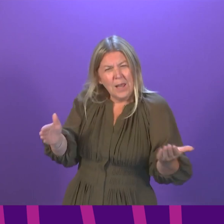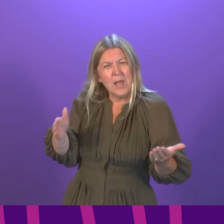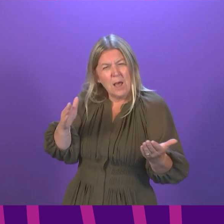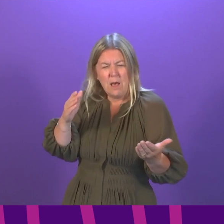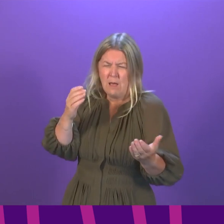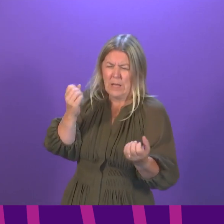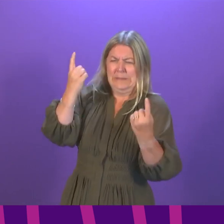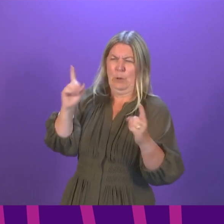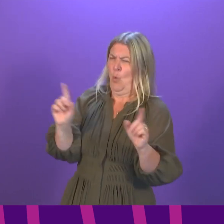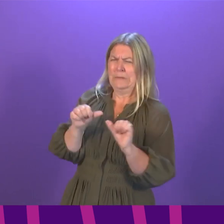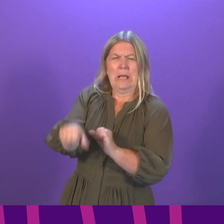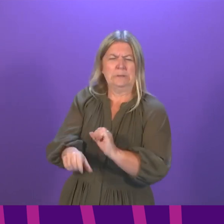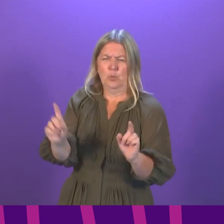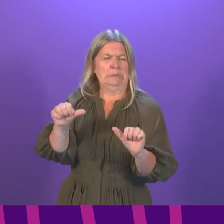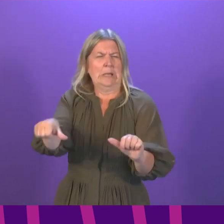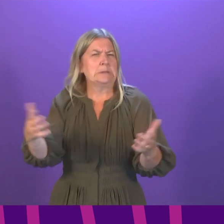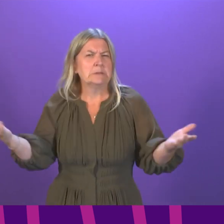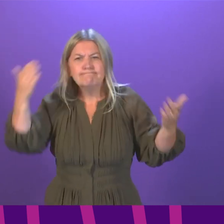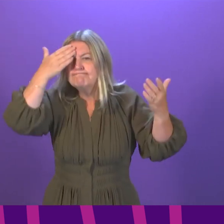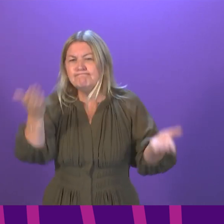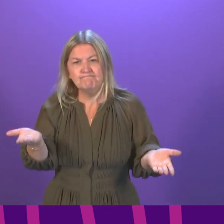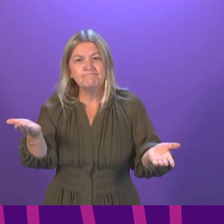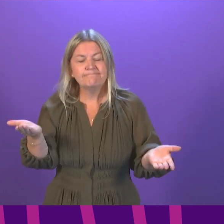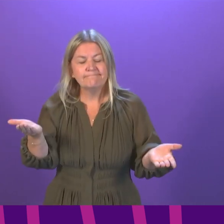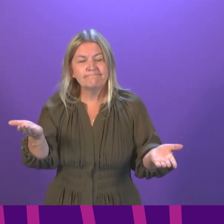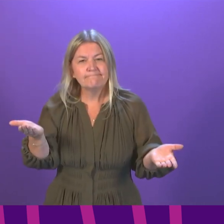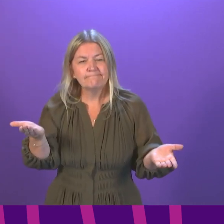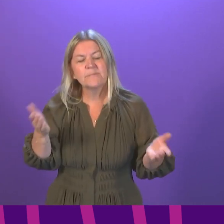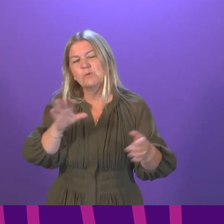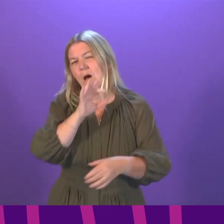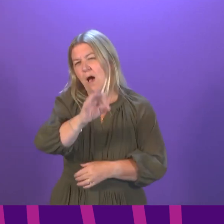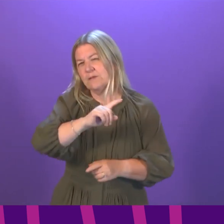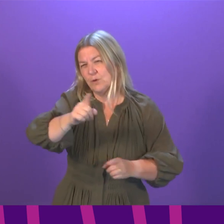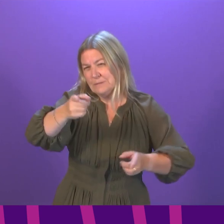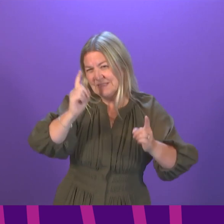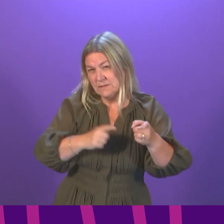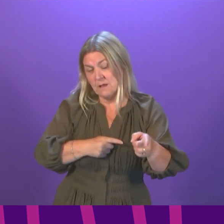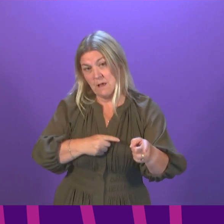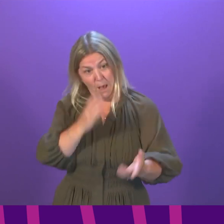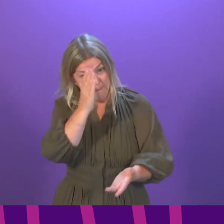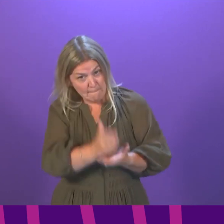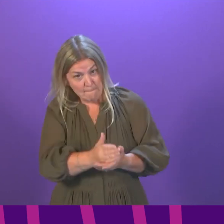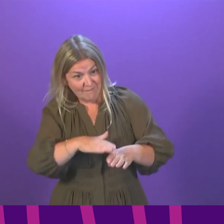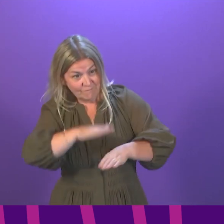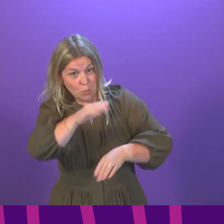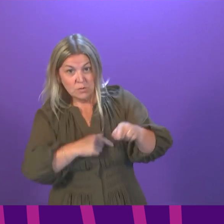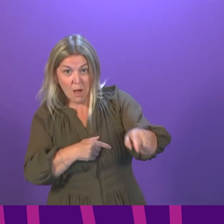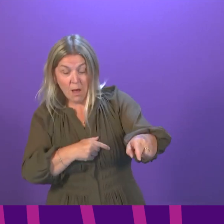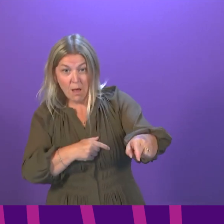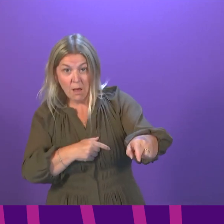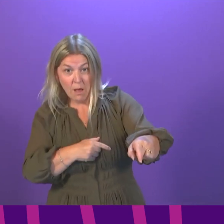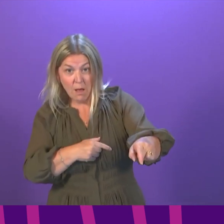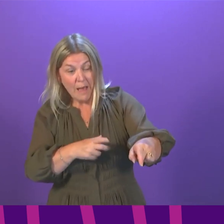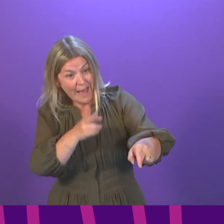of what comes next. So, I ask the First Minister, are you seriously considering, in the future, imposing